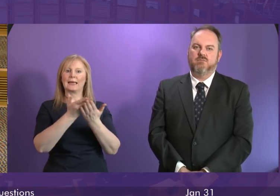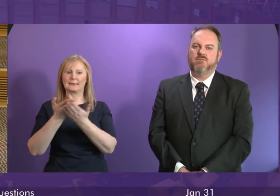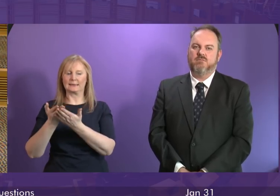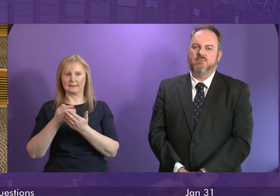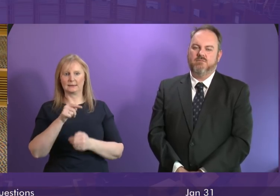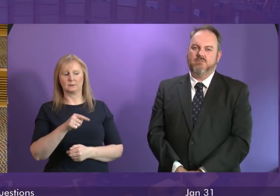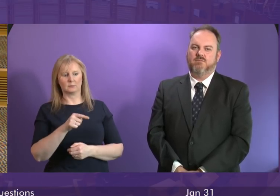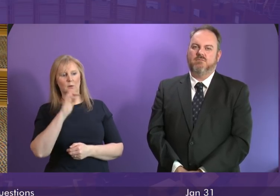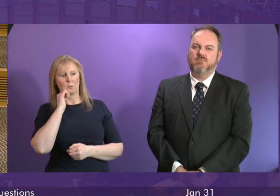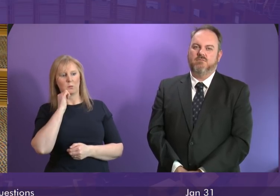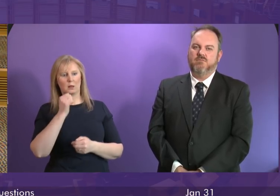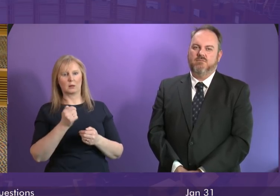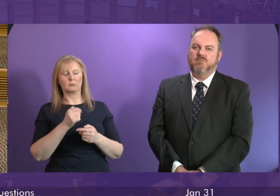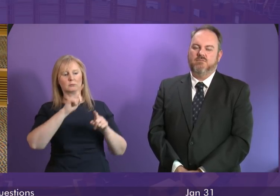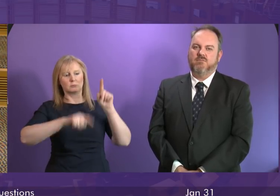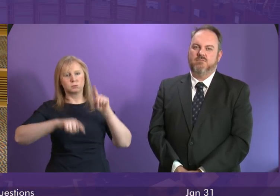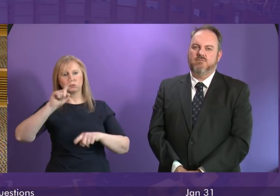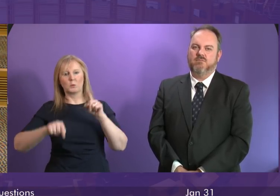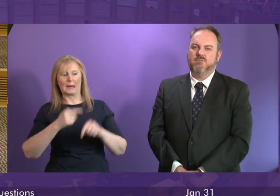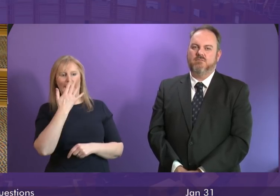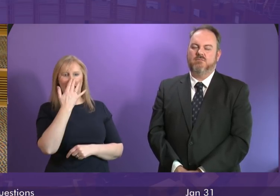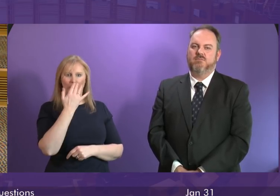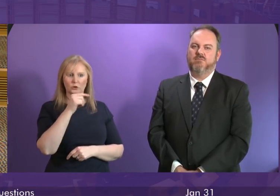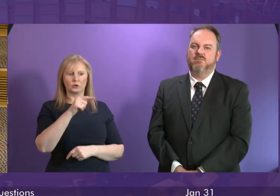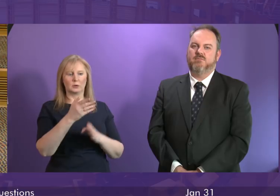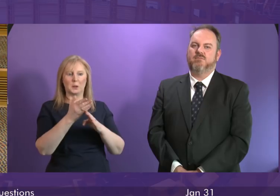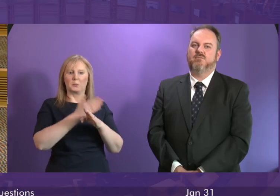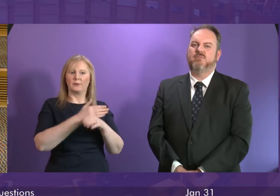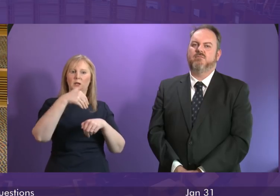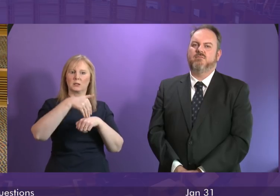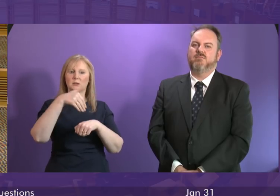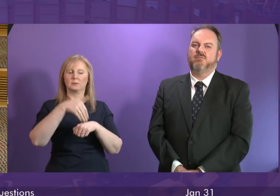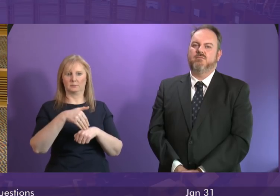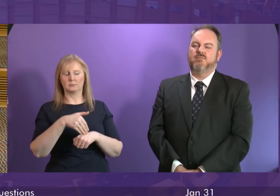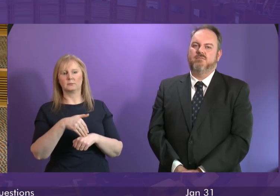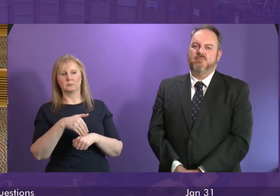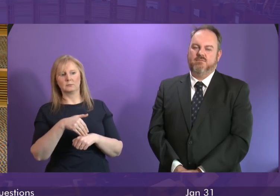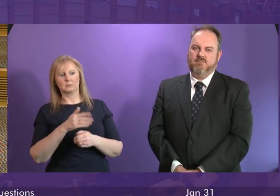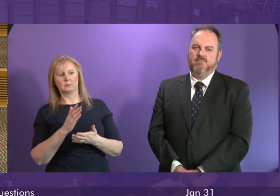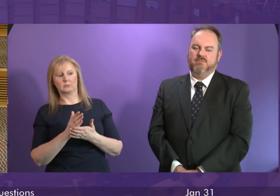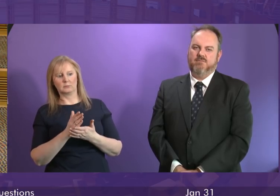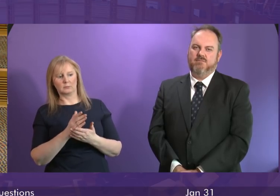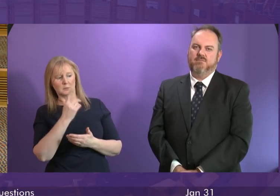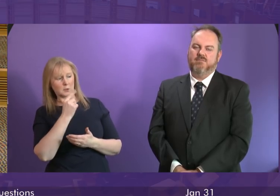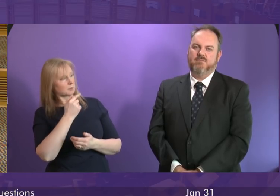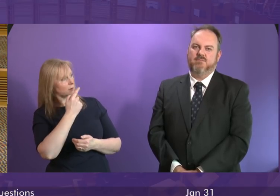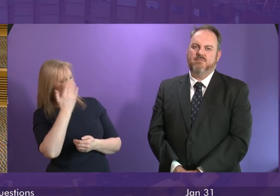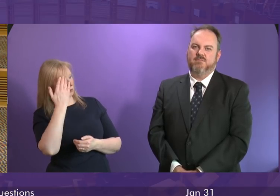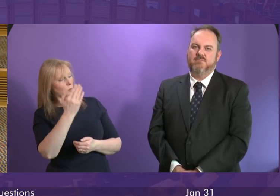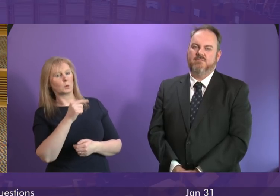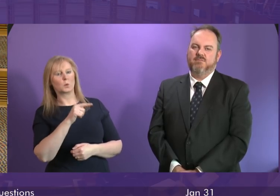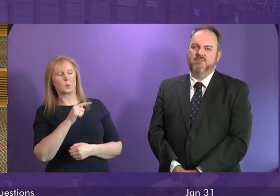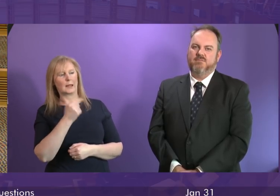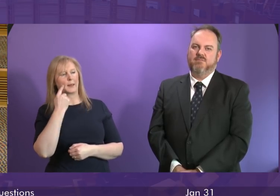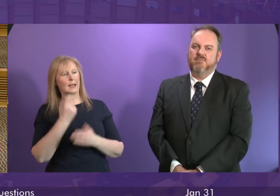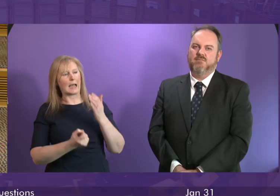wide range of factors including the age of the offender and any previous convictions it may be that the member is genuinely not aware of this because I think it happened